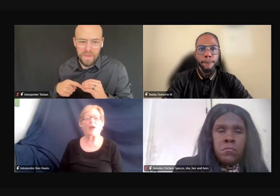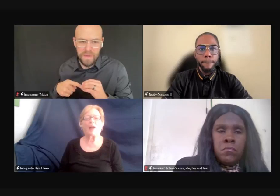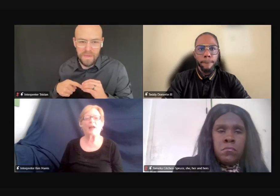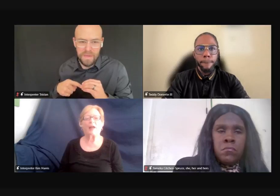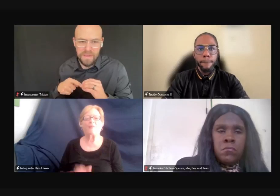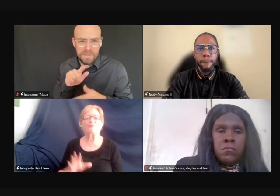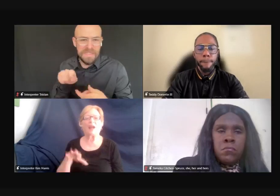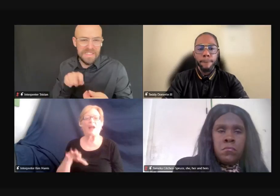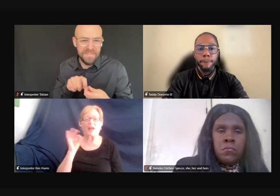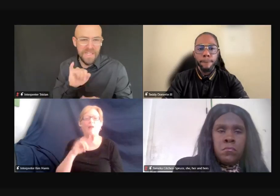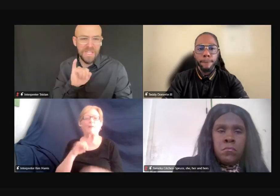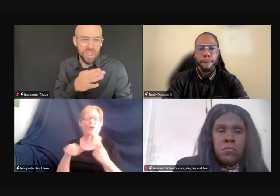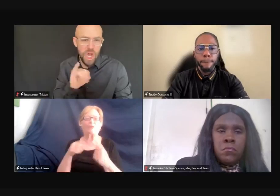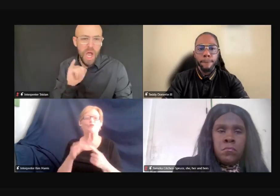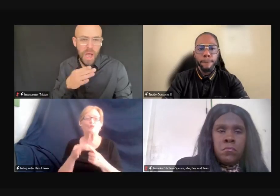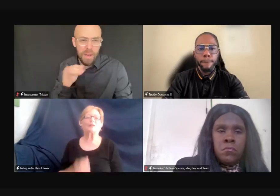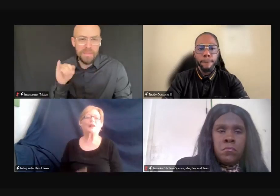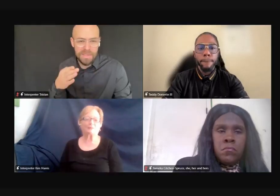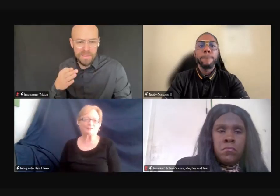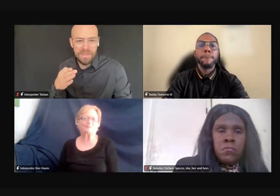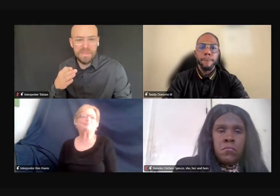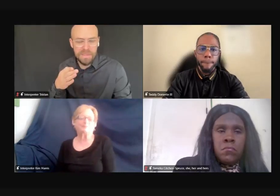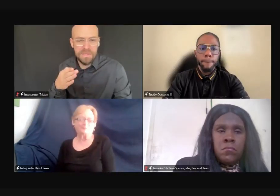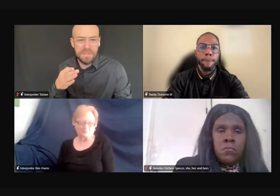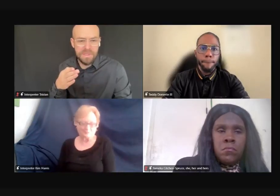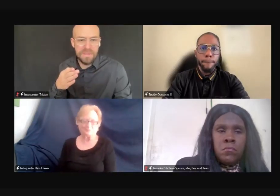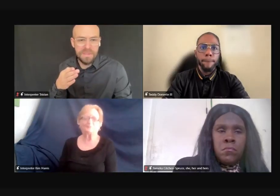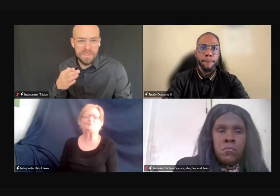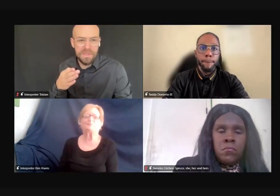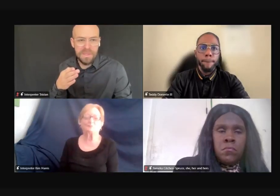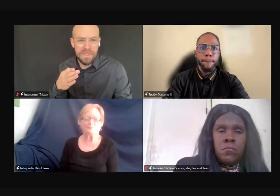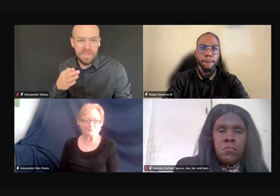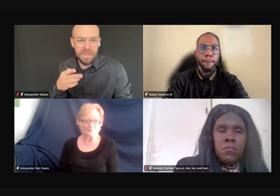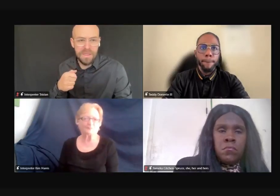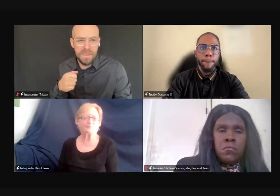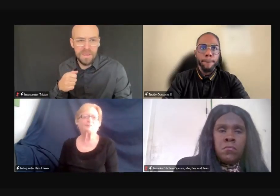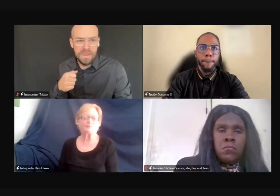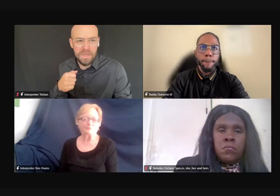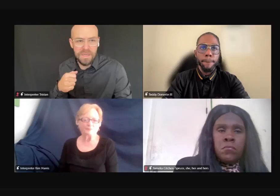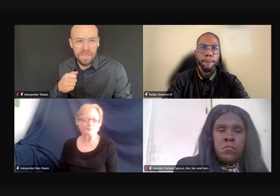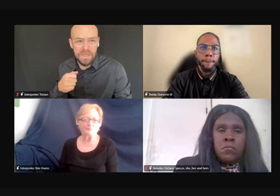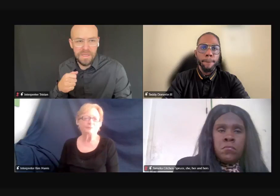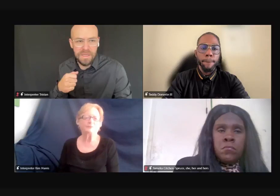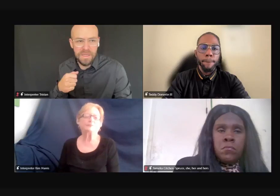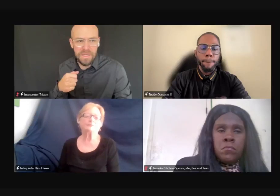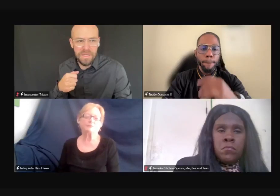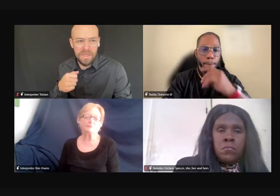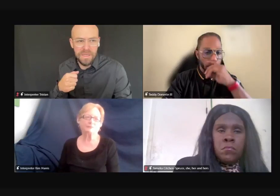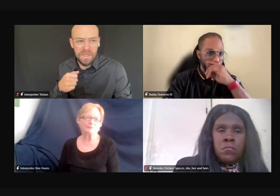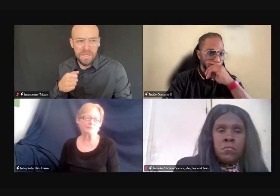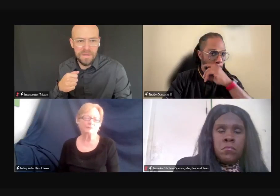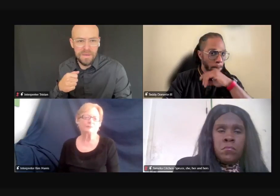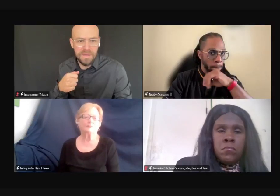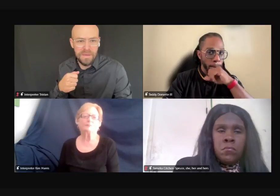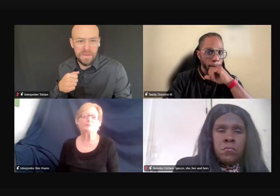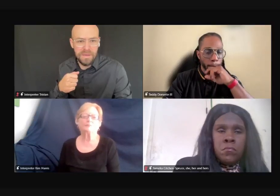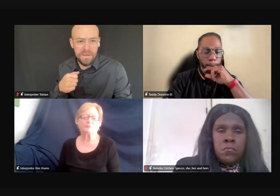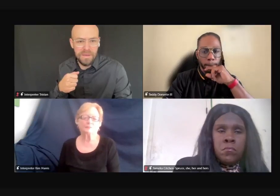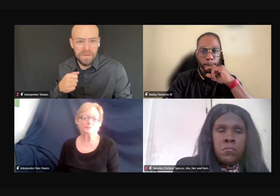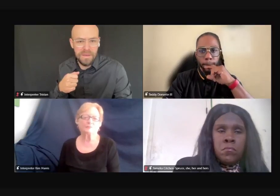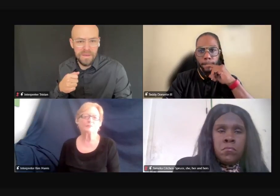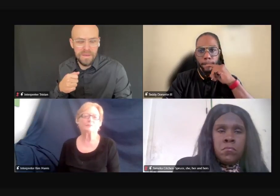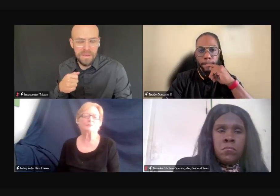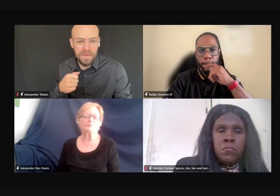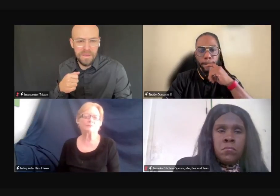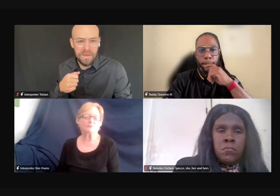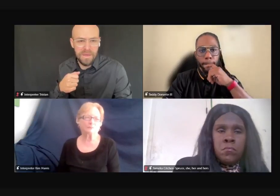that they know that they are qualified to do